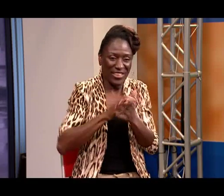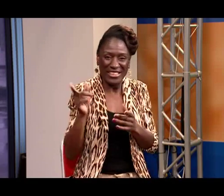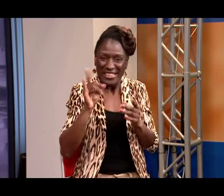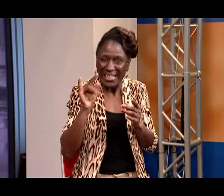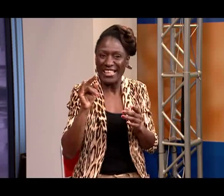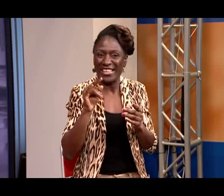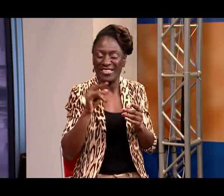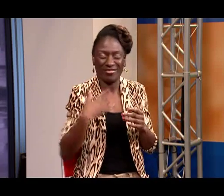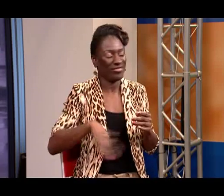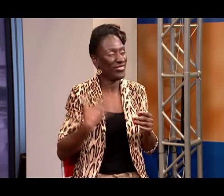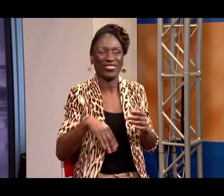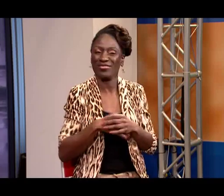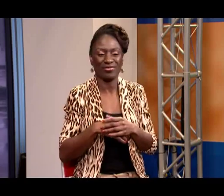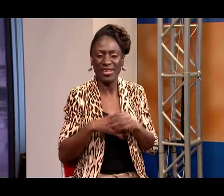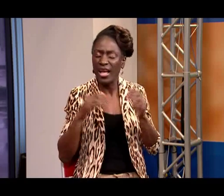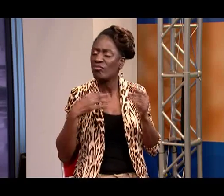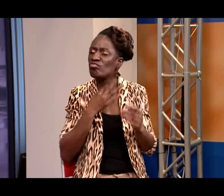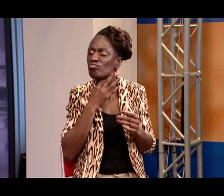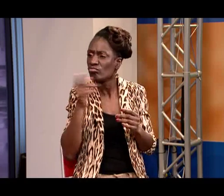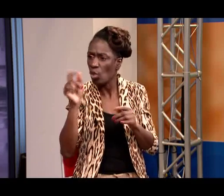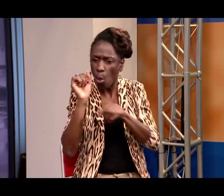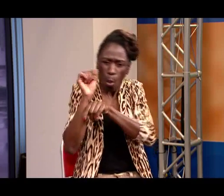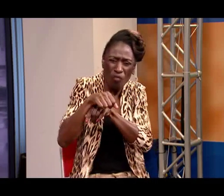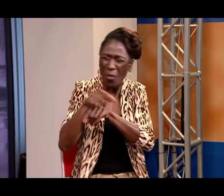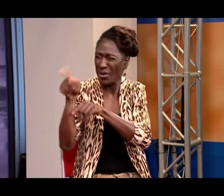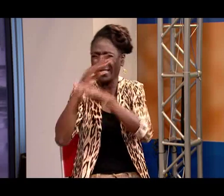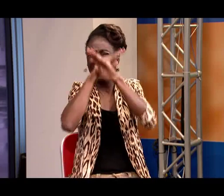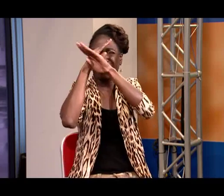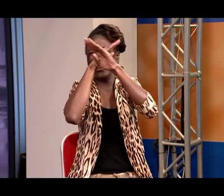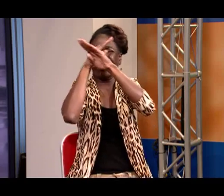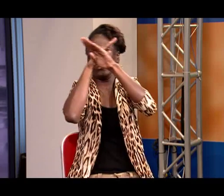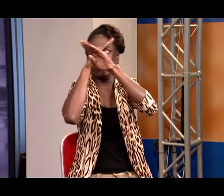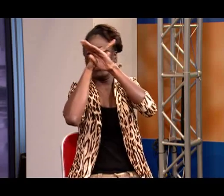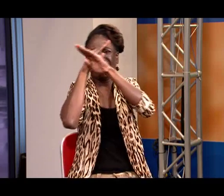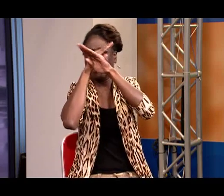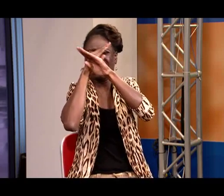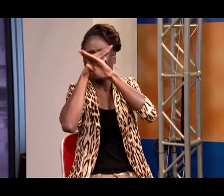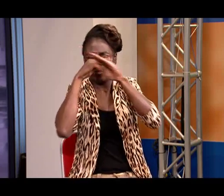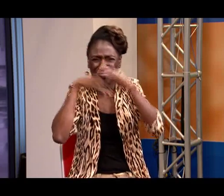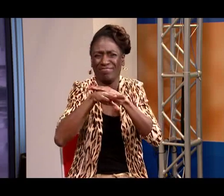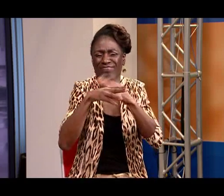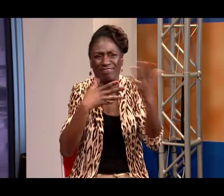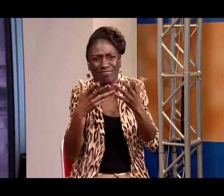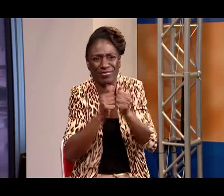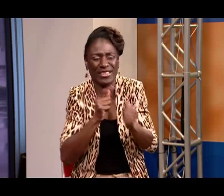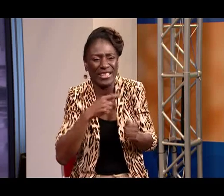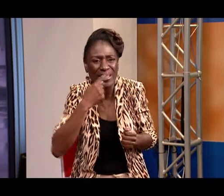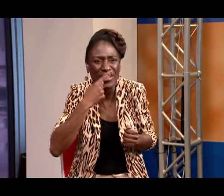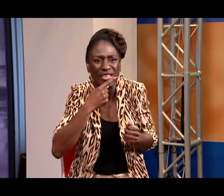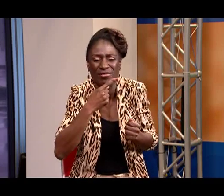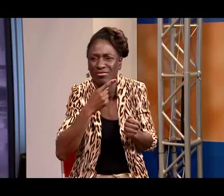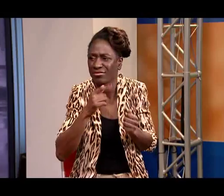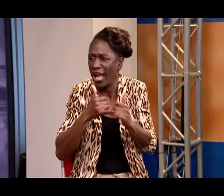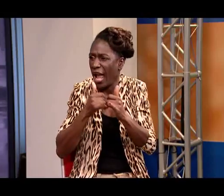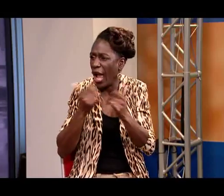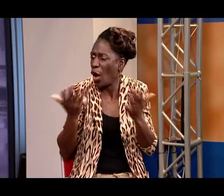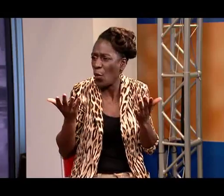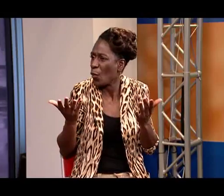and work as a clown I just can't believe you had got through all that how did you overcome all the barriers that you had standing in your way